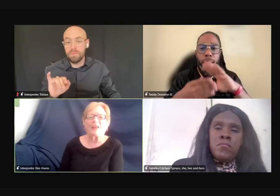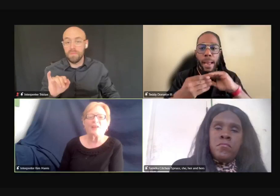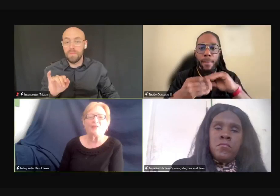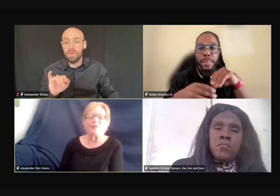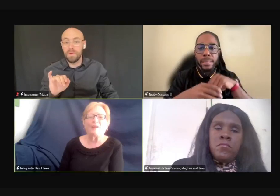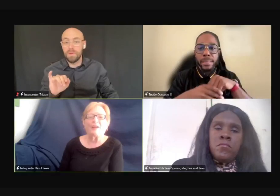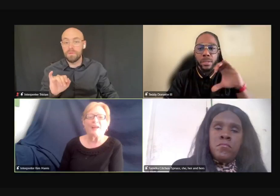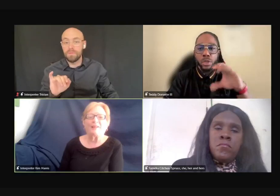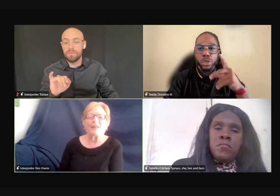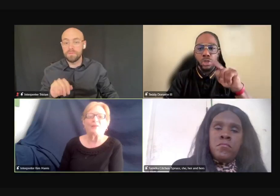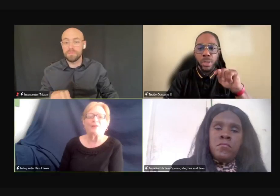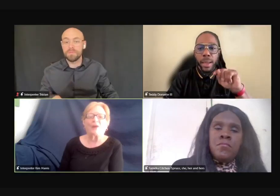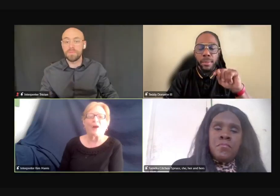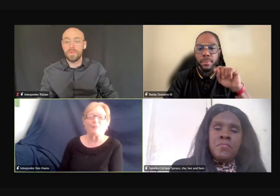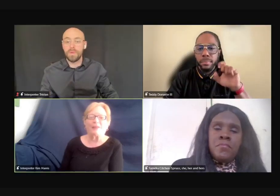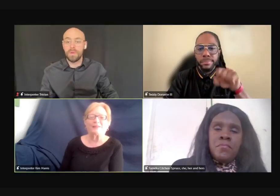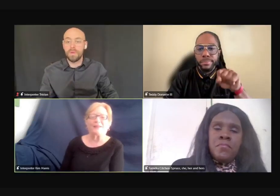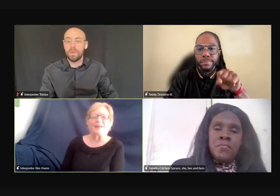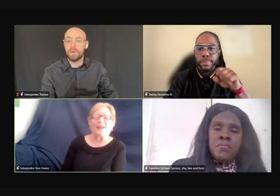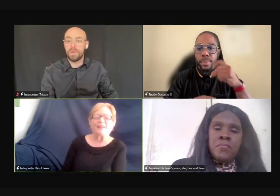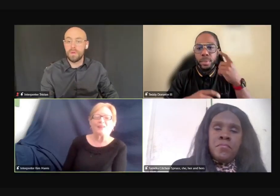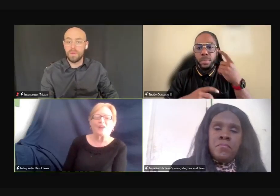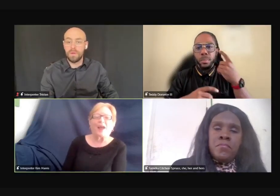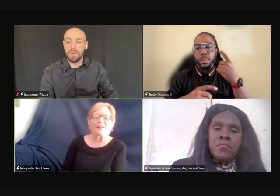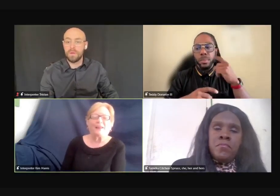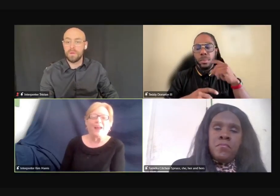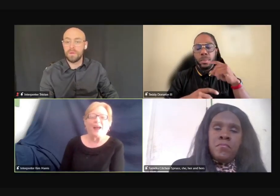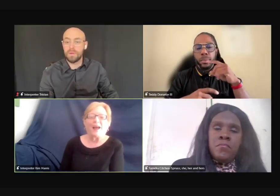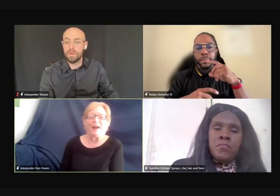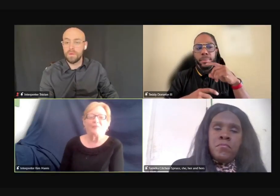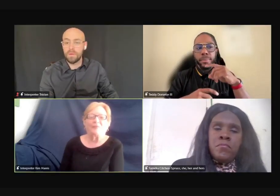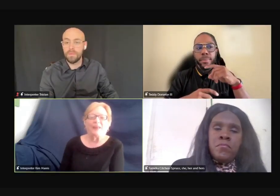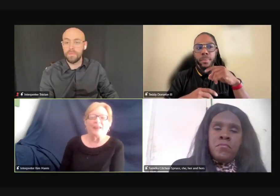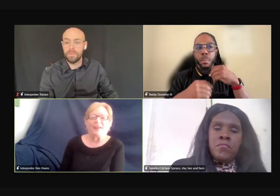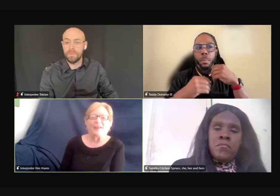Thank you. Thank you for the comments in the chat.